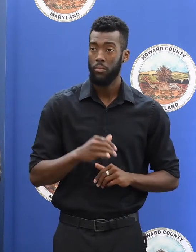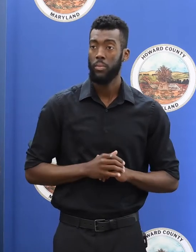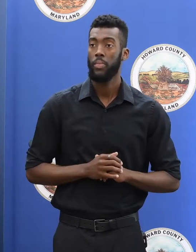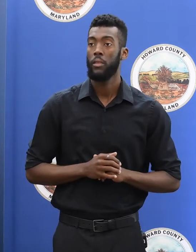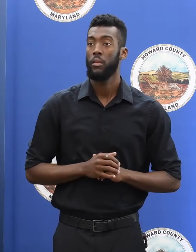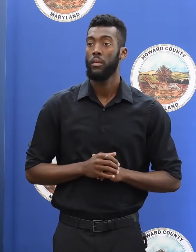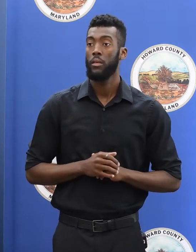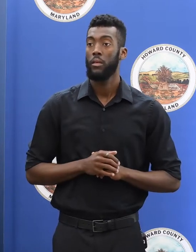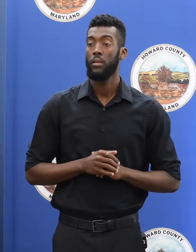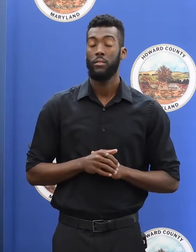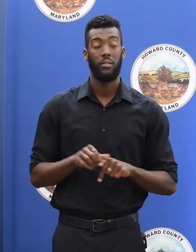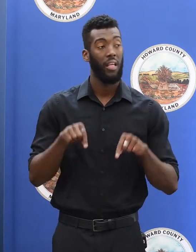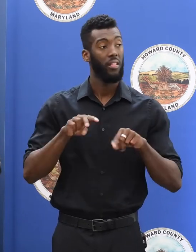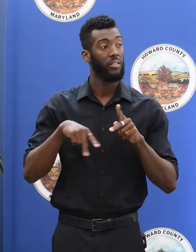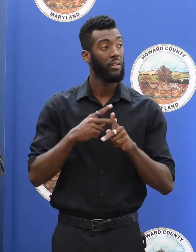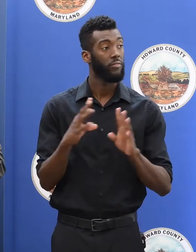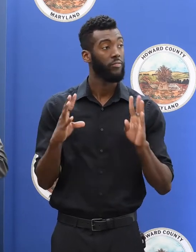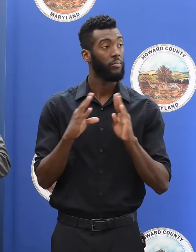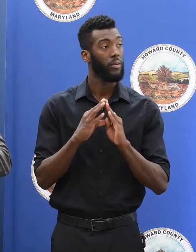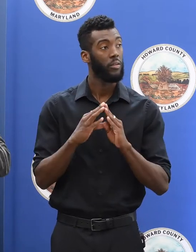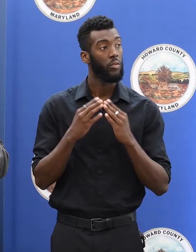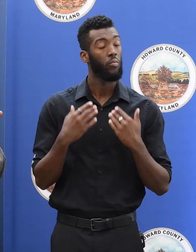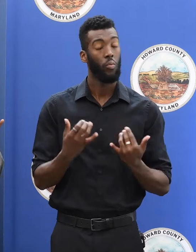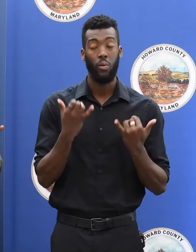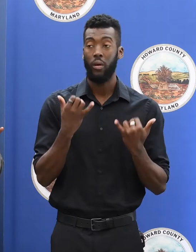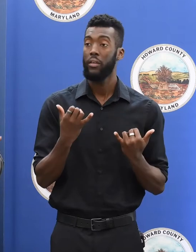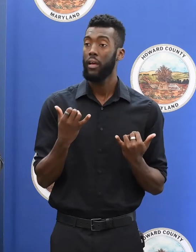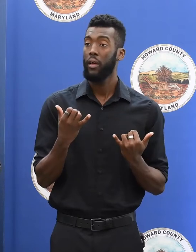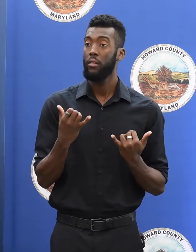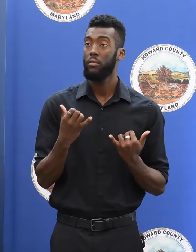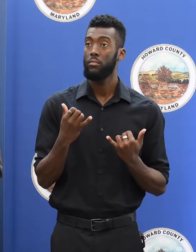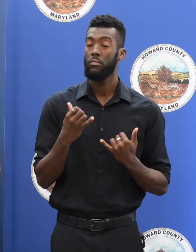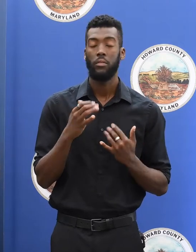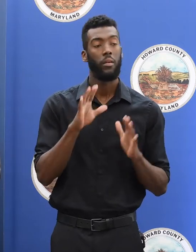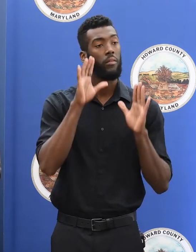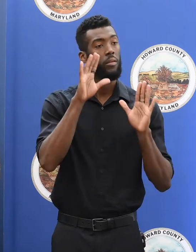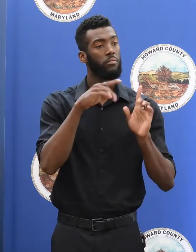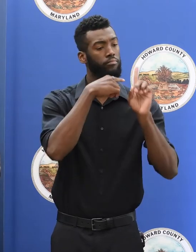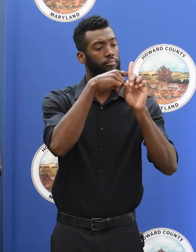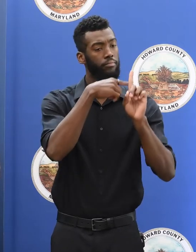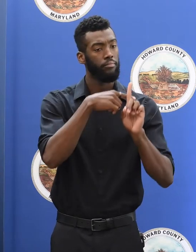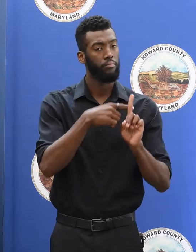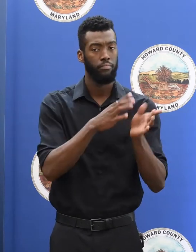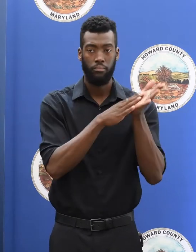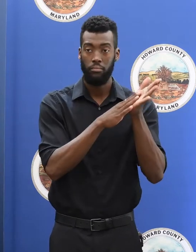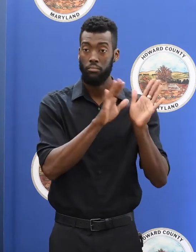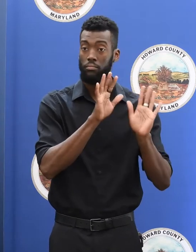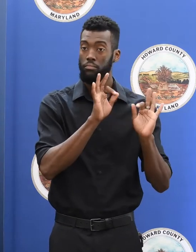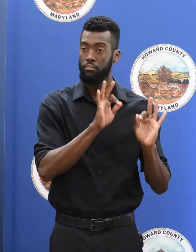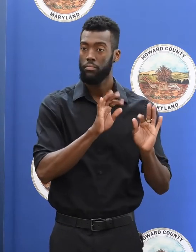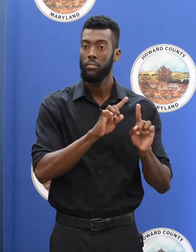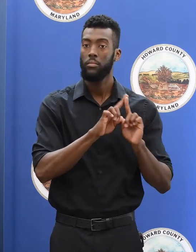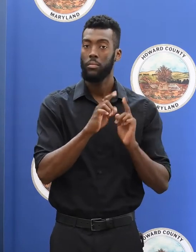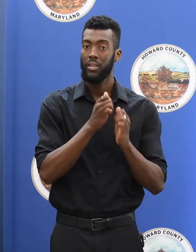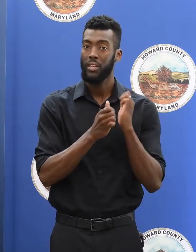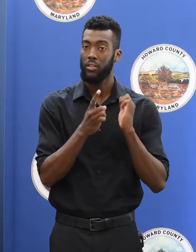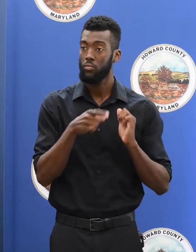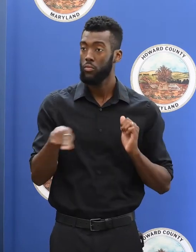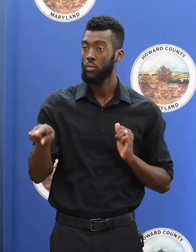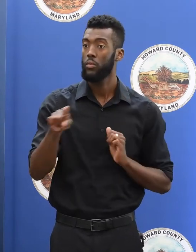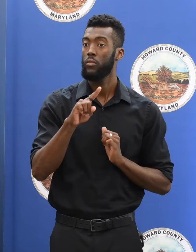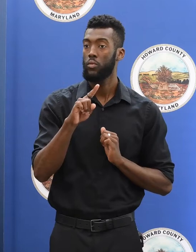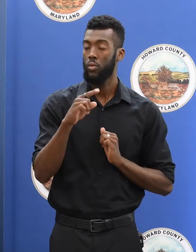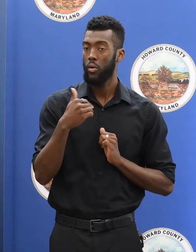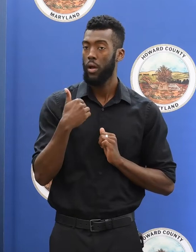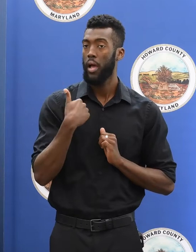forums like these make it so that beyond all of those fantastic accolades, each and every one of you puts a face,